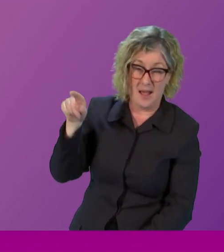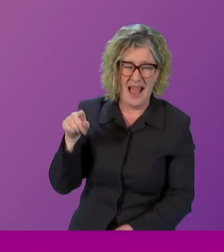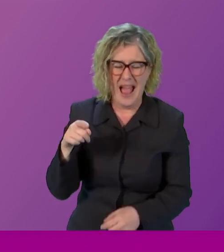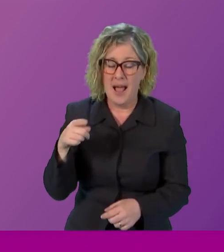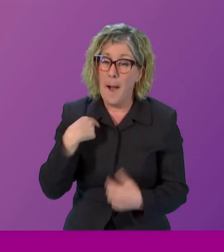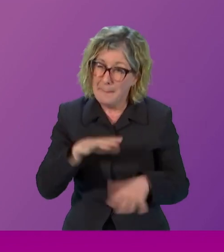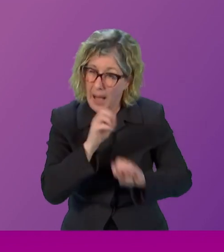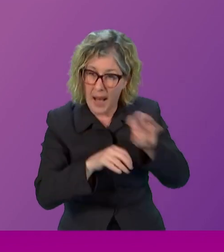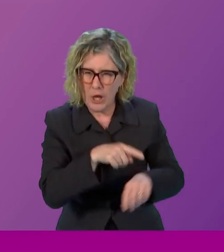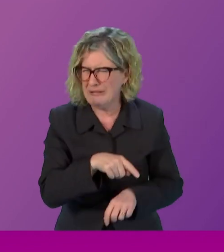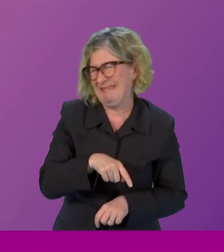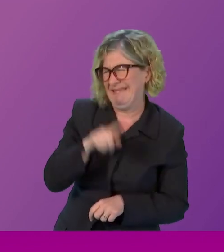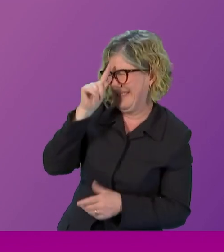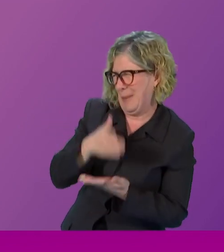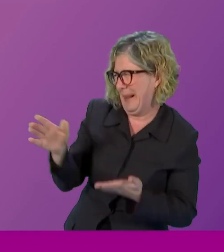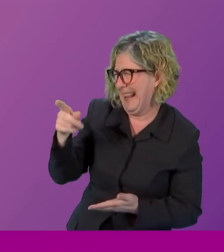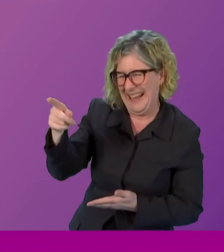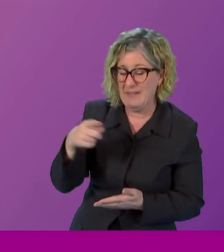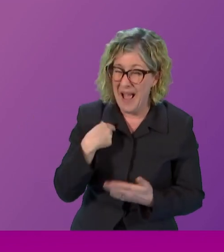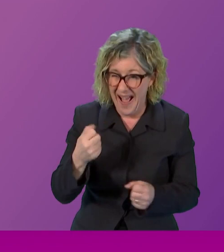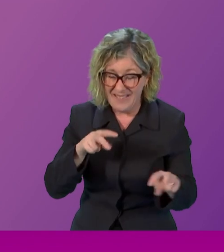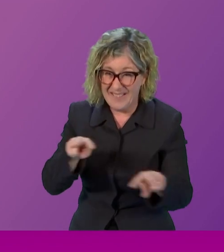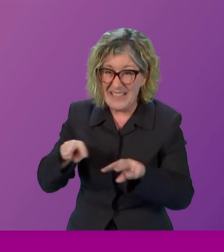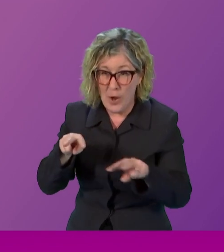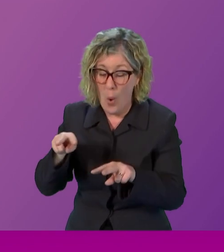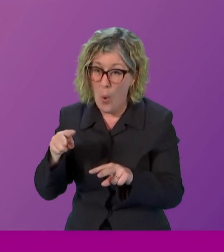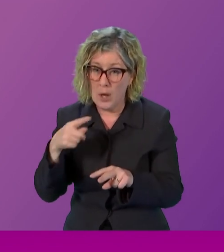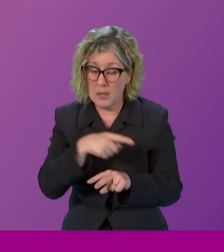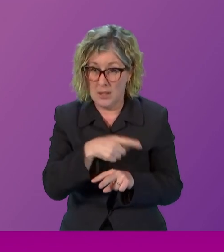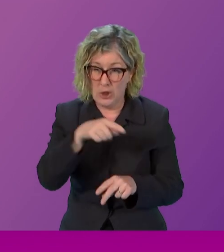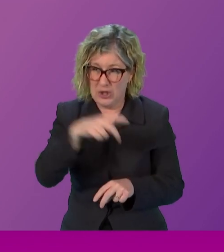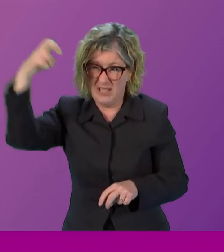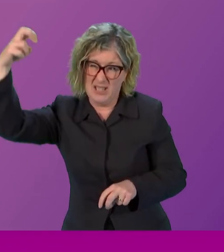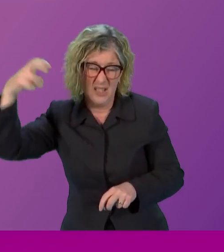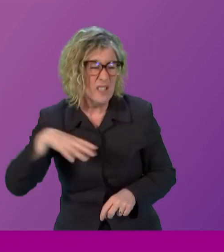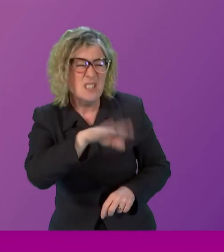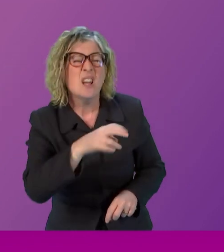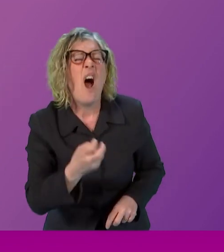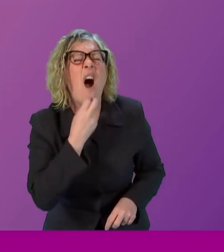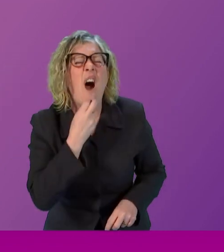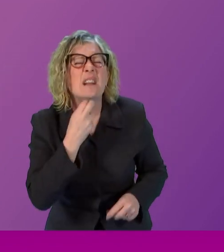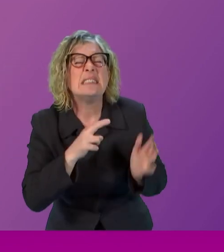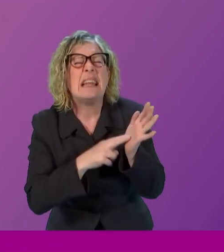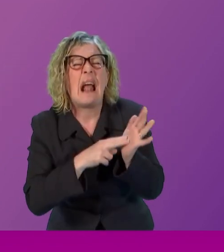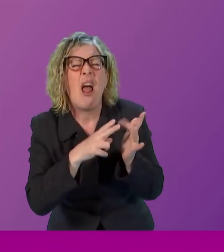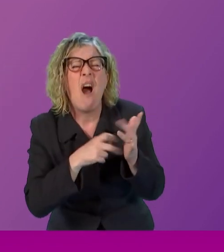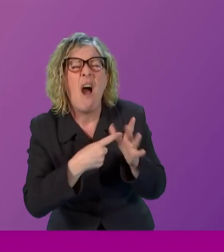video to prove this to her just as we finished in parliament rose she shouted from there Auntie Nicola meet me downstairs